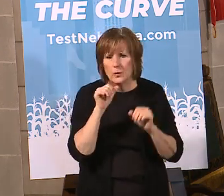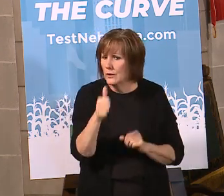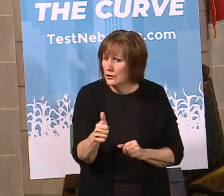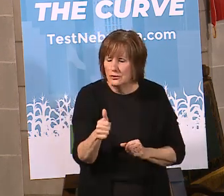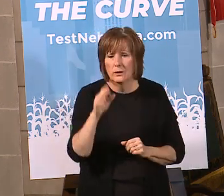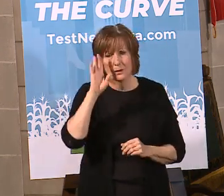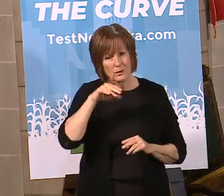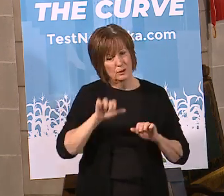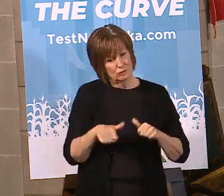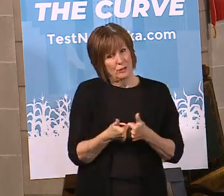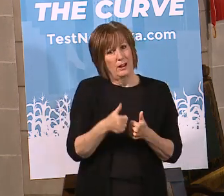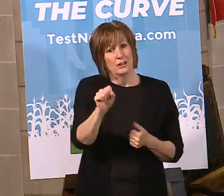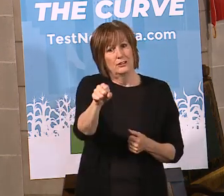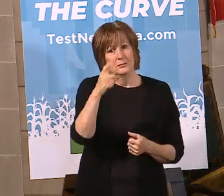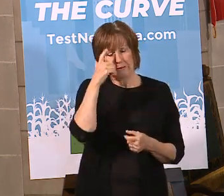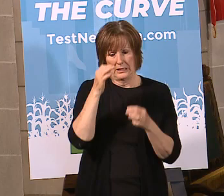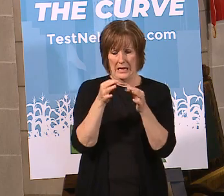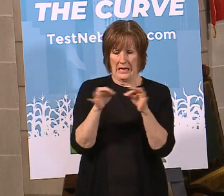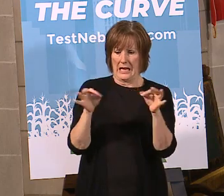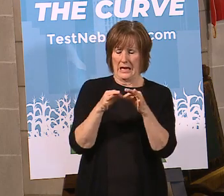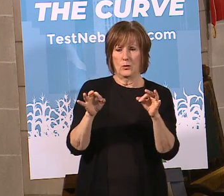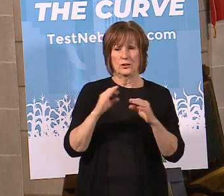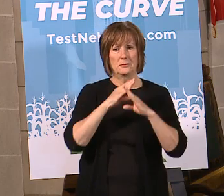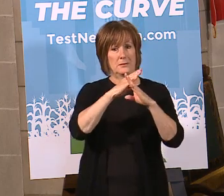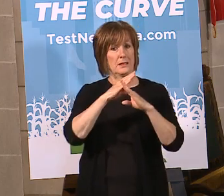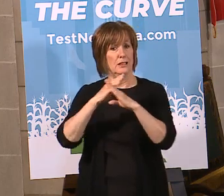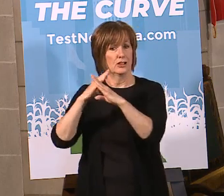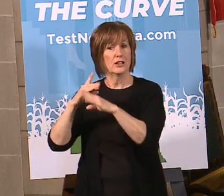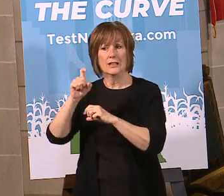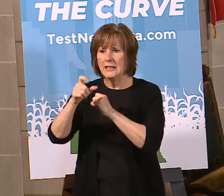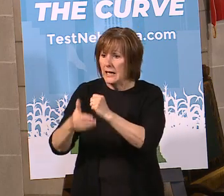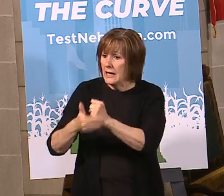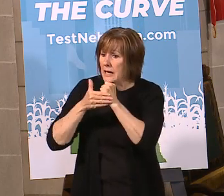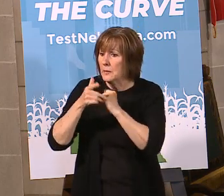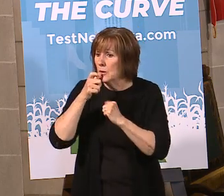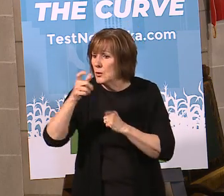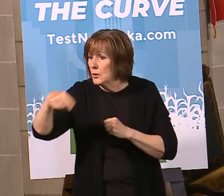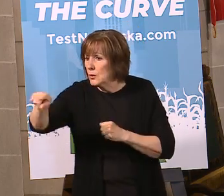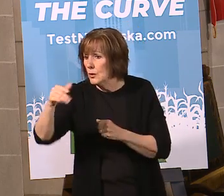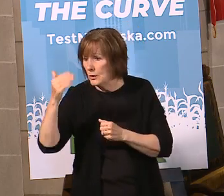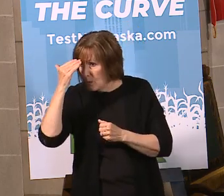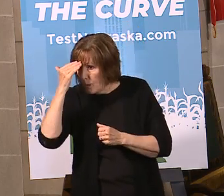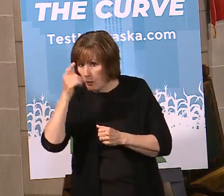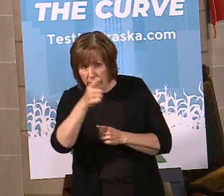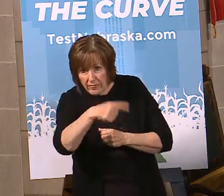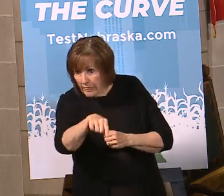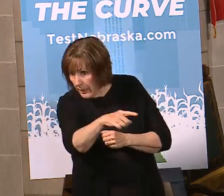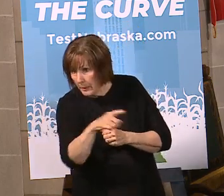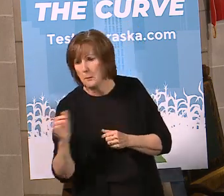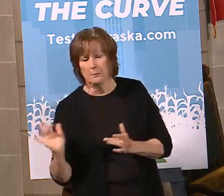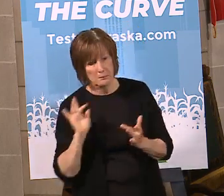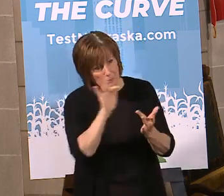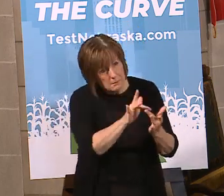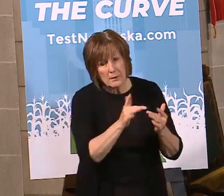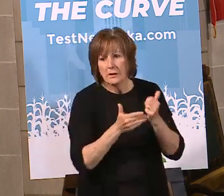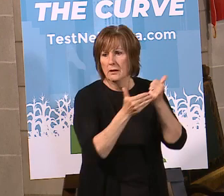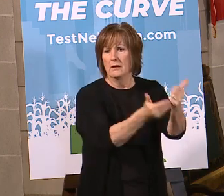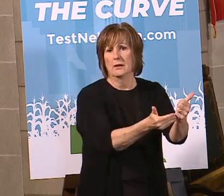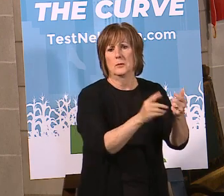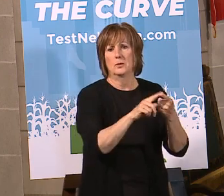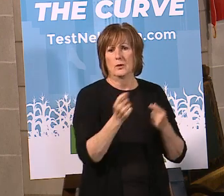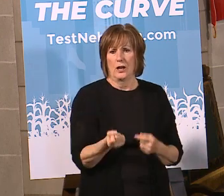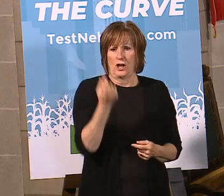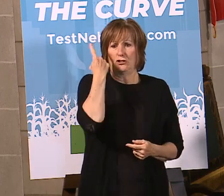we know we've got challenges there just because of the language barrier, so we need help from people who do have relationships with those communities to reach out and help those folks